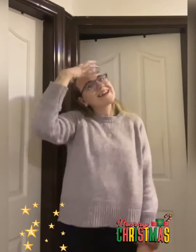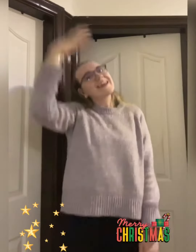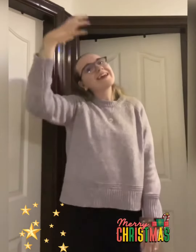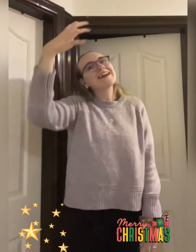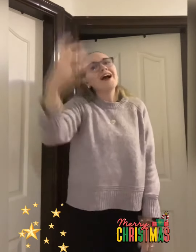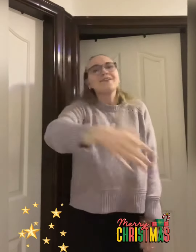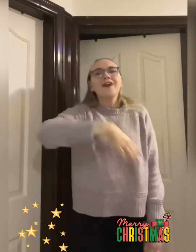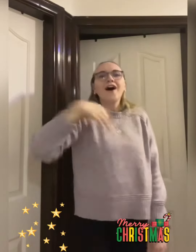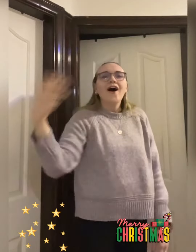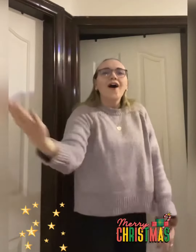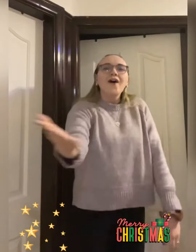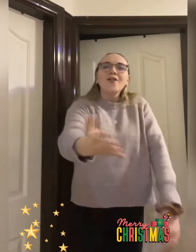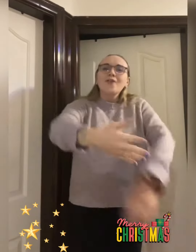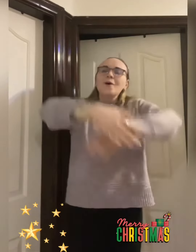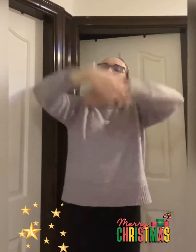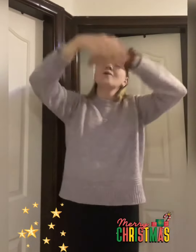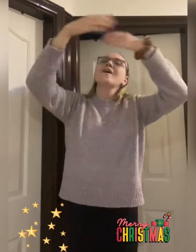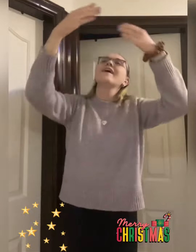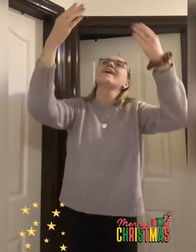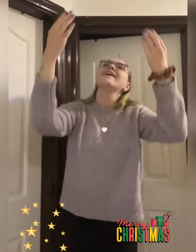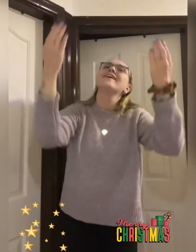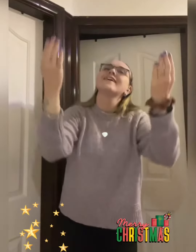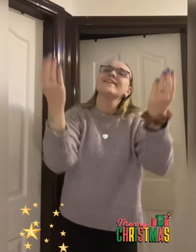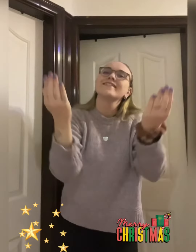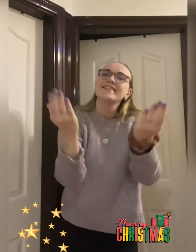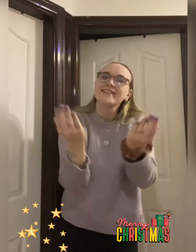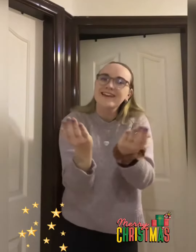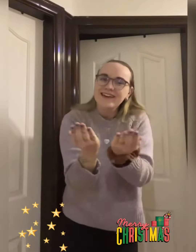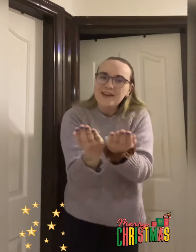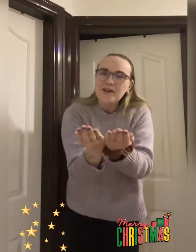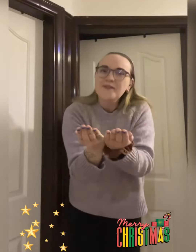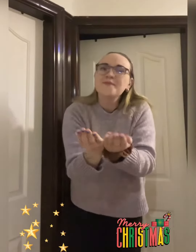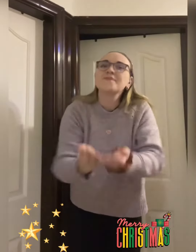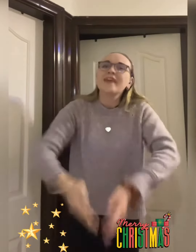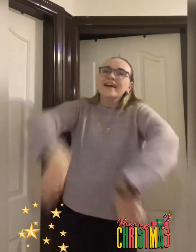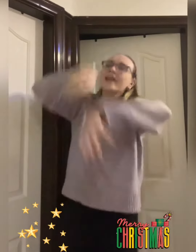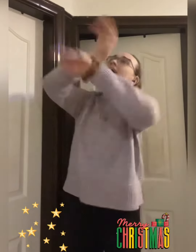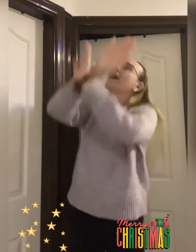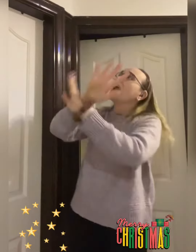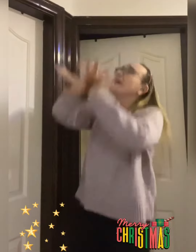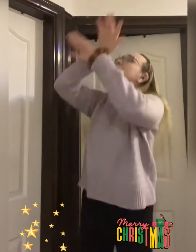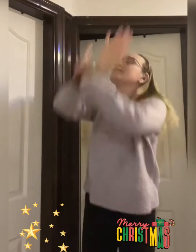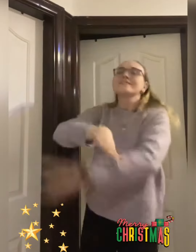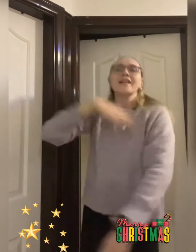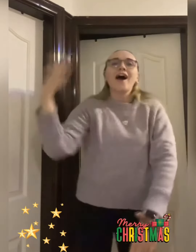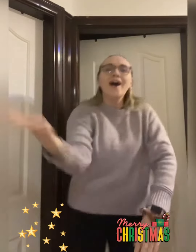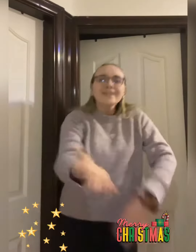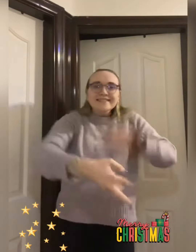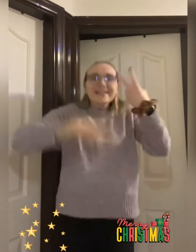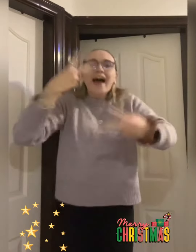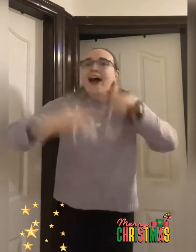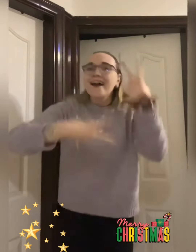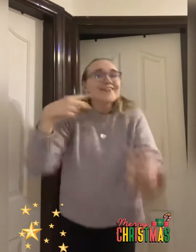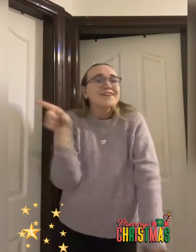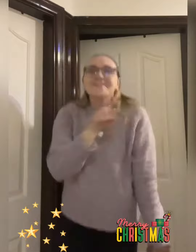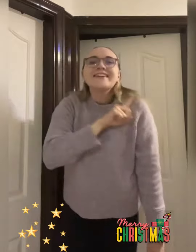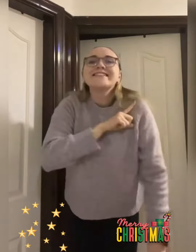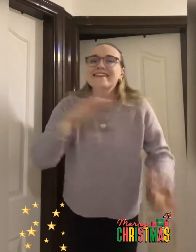King of all the world. And all the angels sang for him,